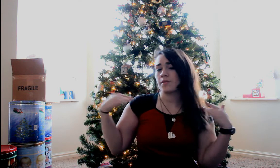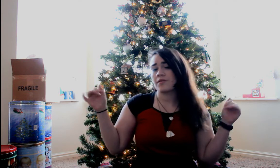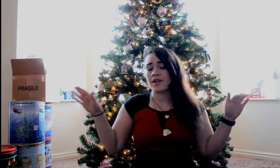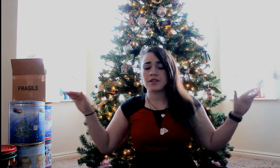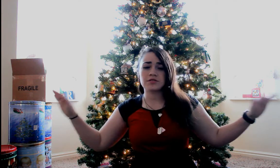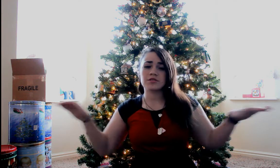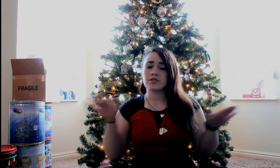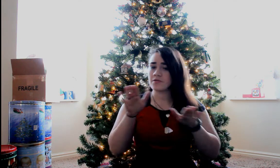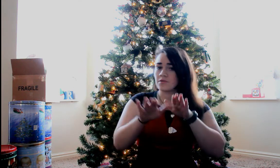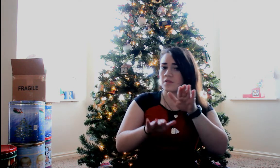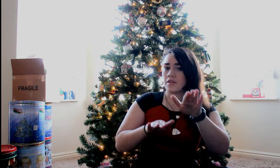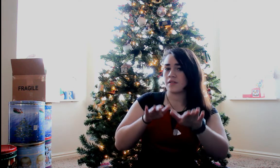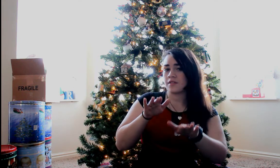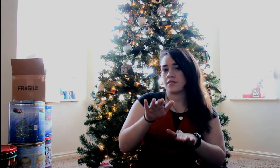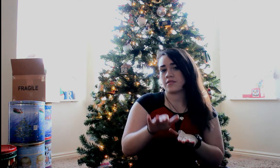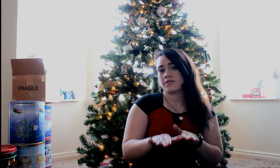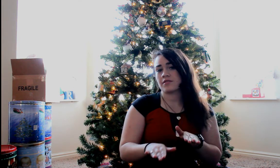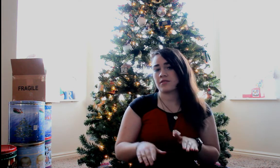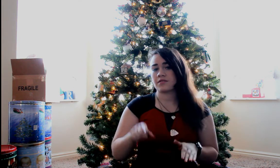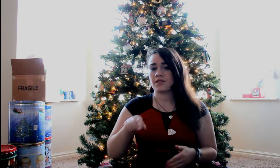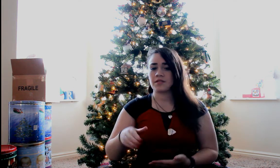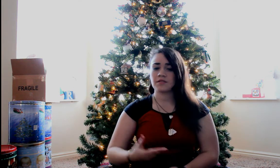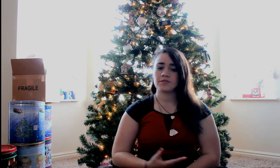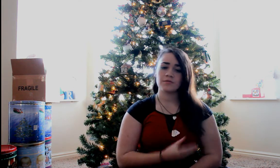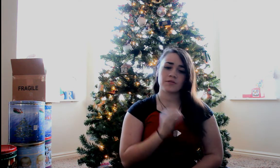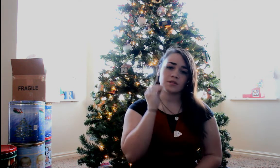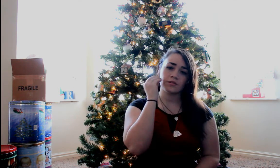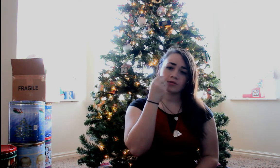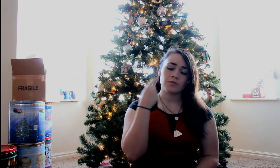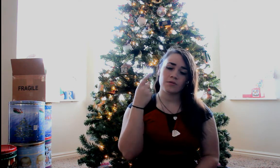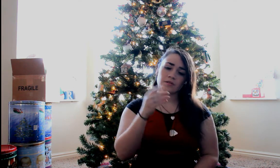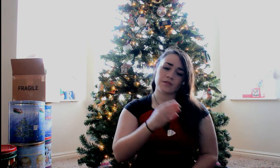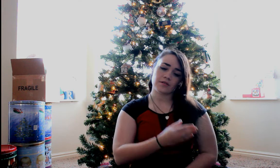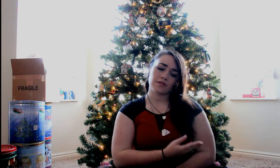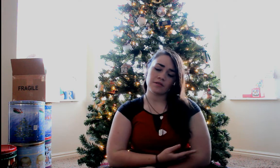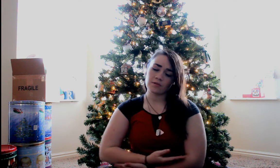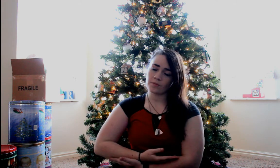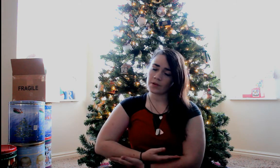angels tried And when you kiss your little baby